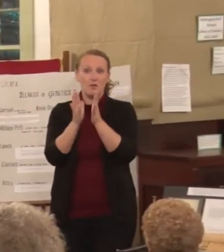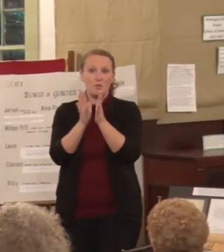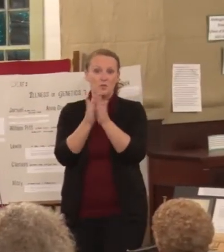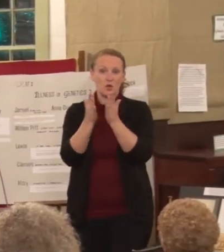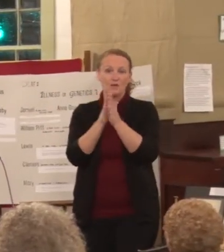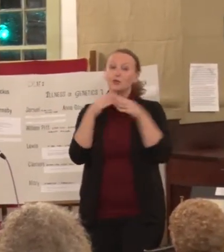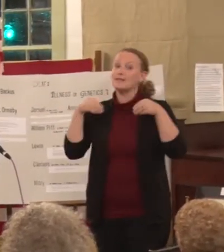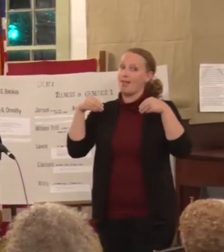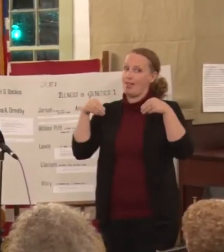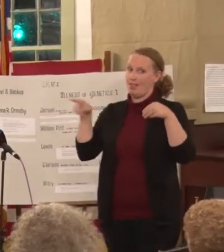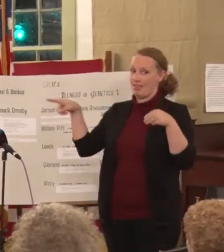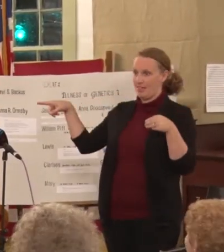Goal or Up to the Goal?